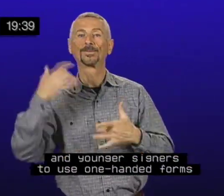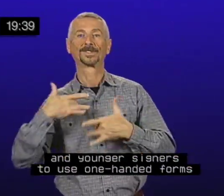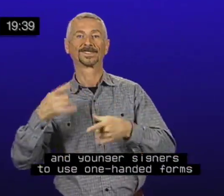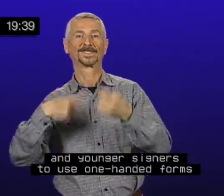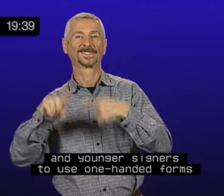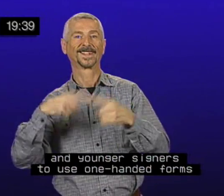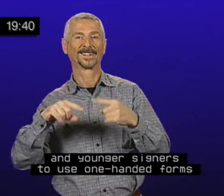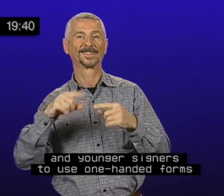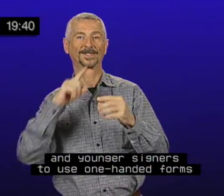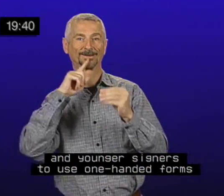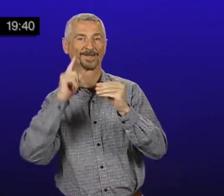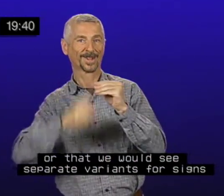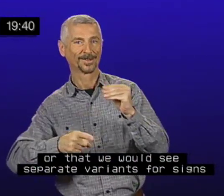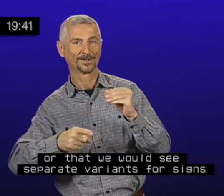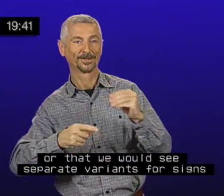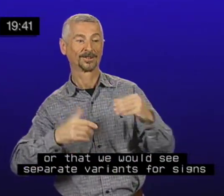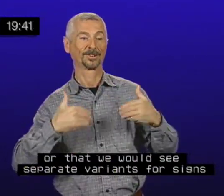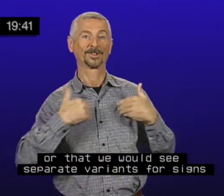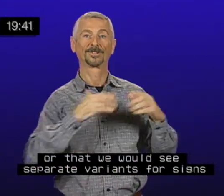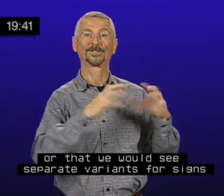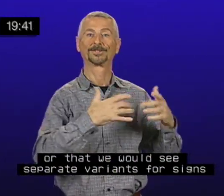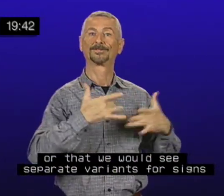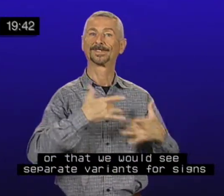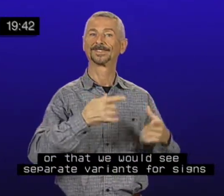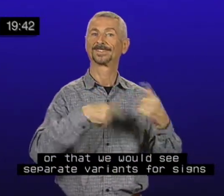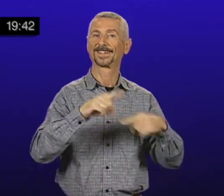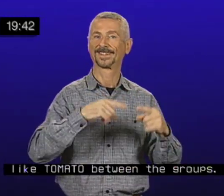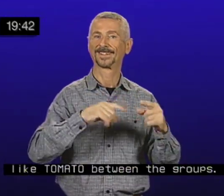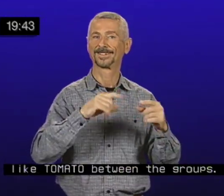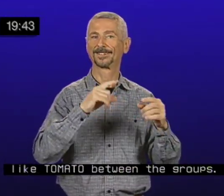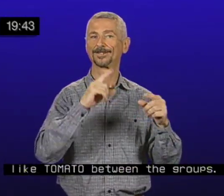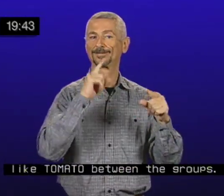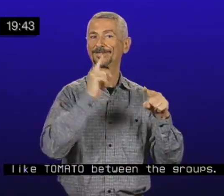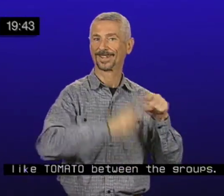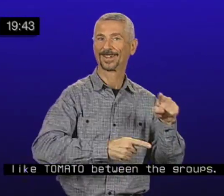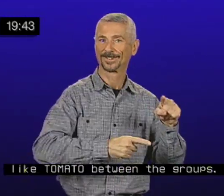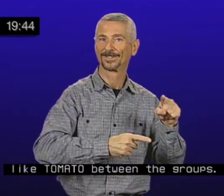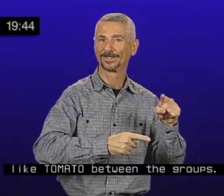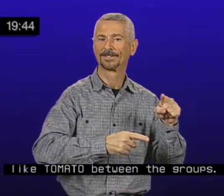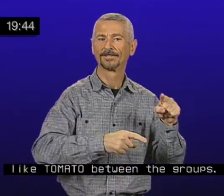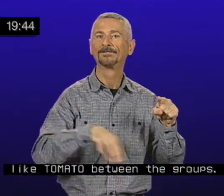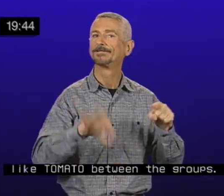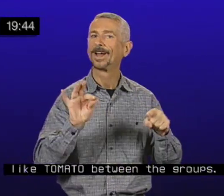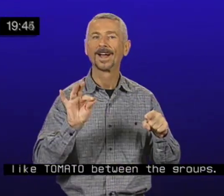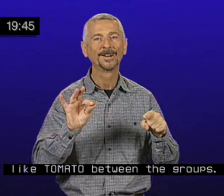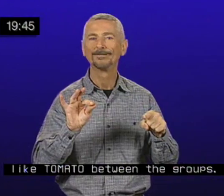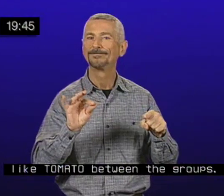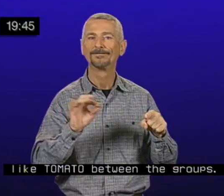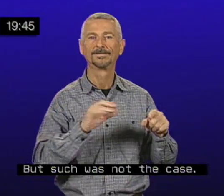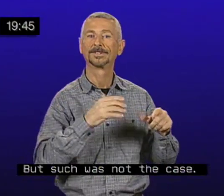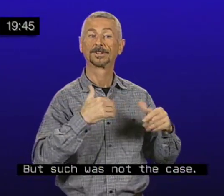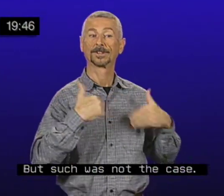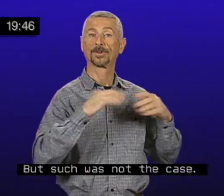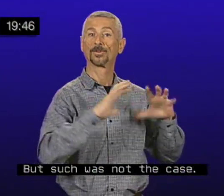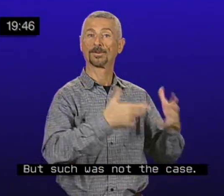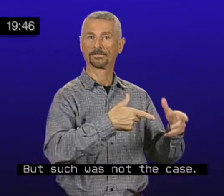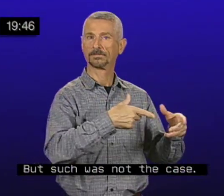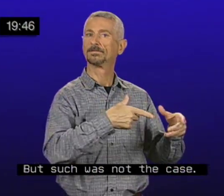or that we would see separate variants for signs like tomato between the groups. But such was not the case. We found